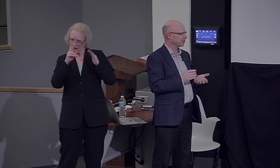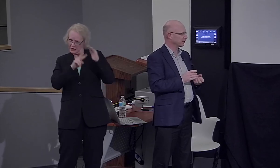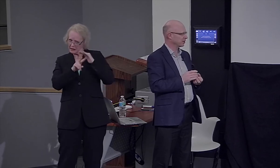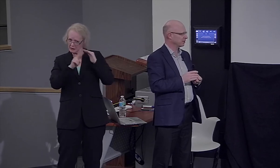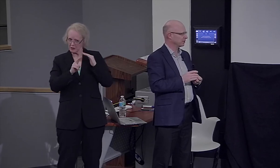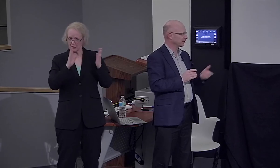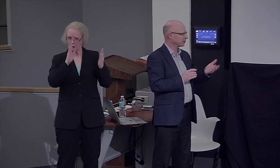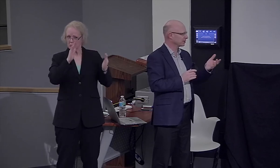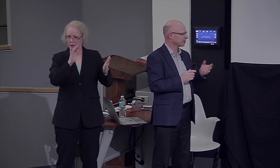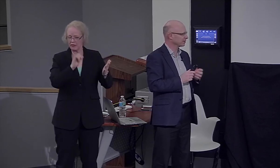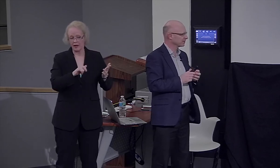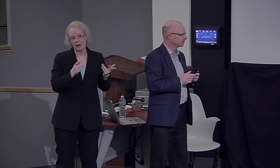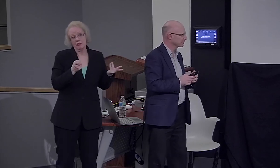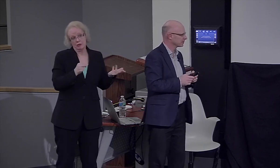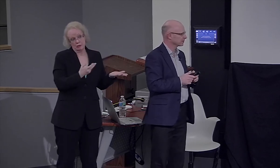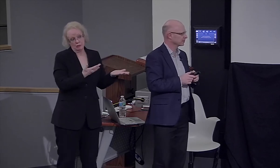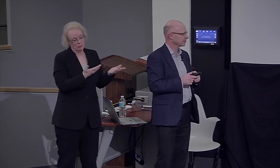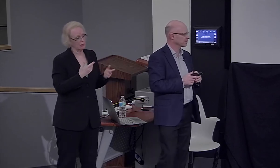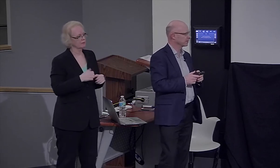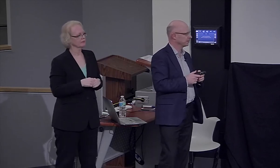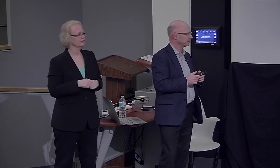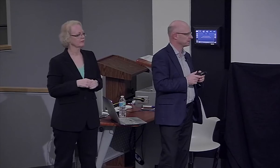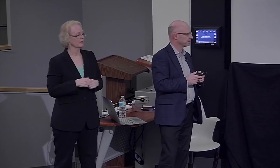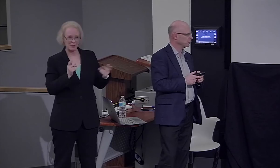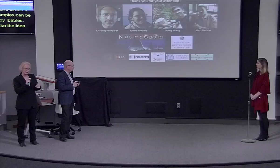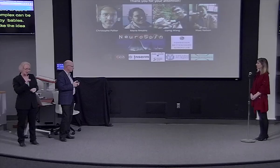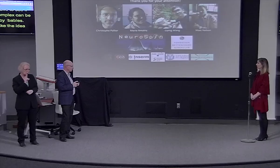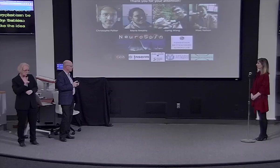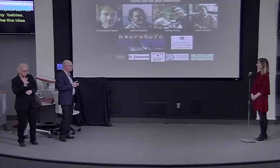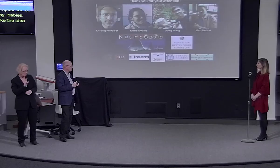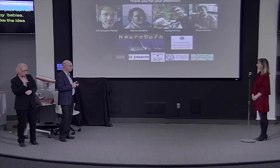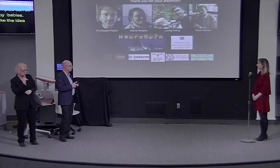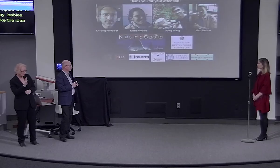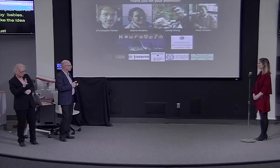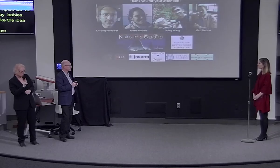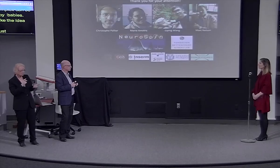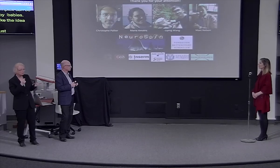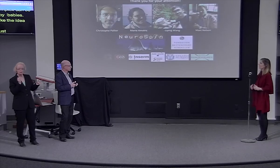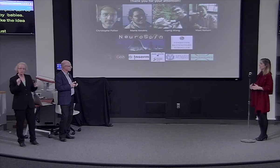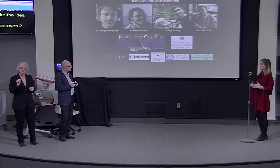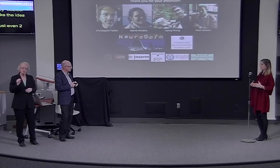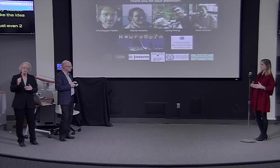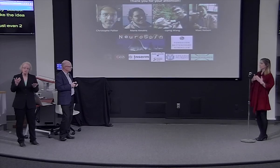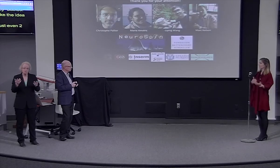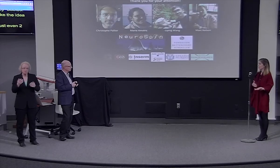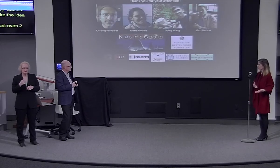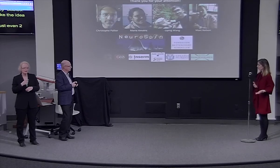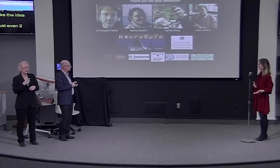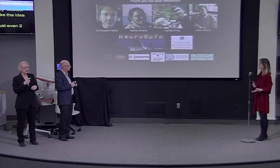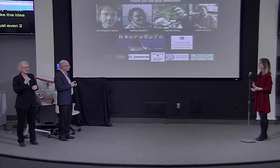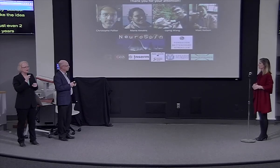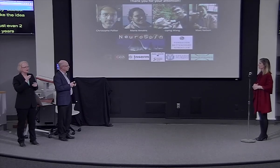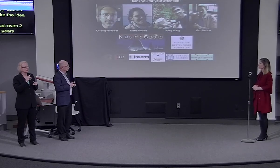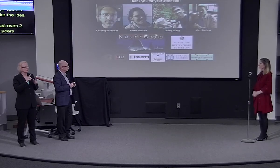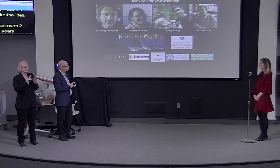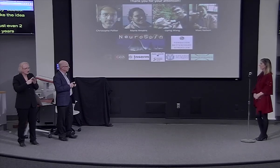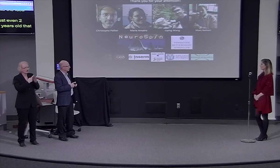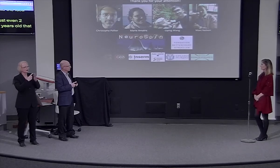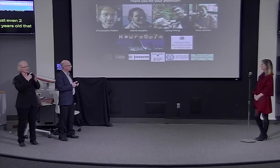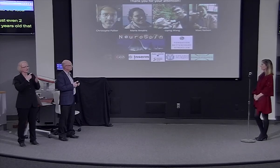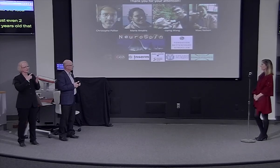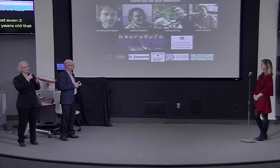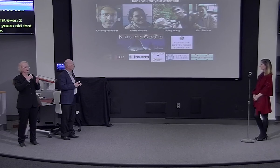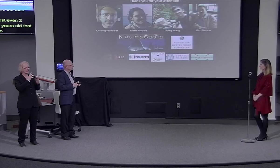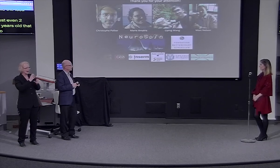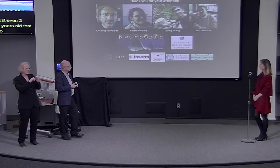then I like your idea very much. Yeah, maybe just even two years old, two or three years old that are just entering into the world of numbers and